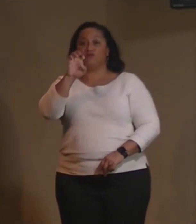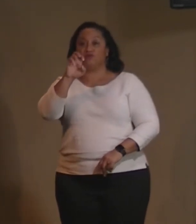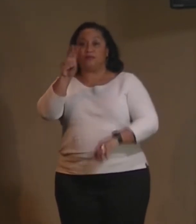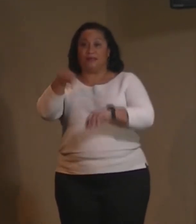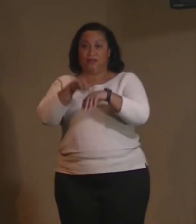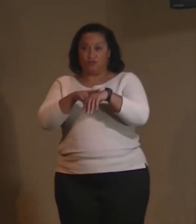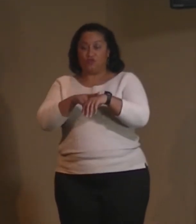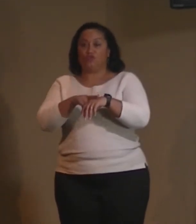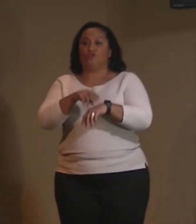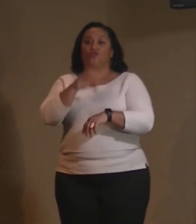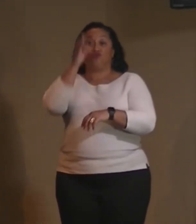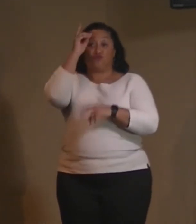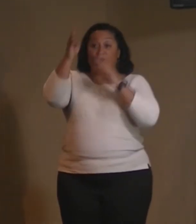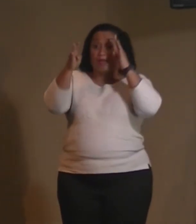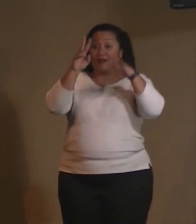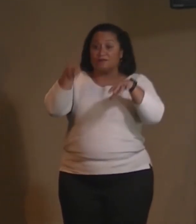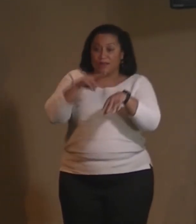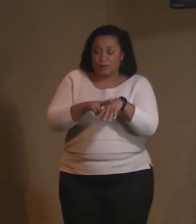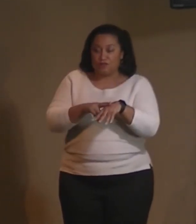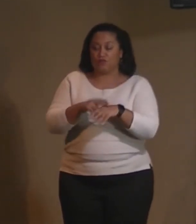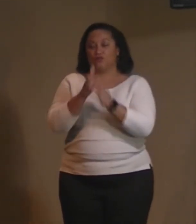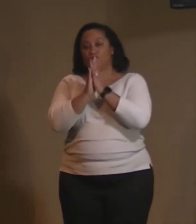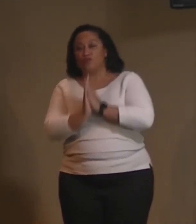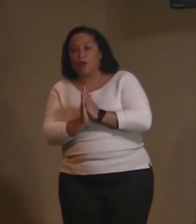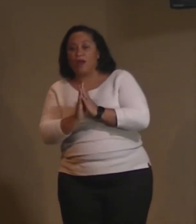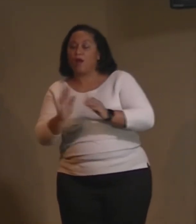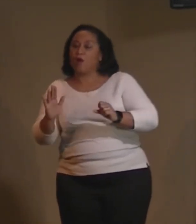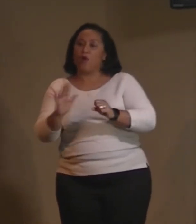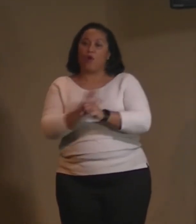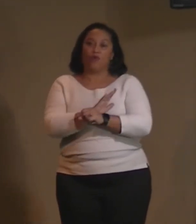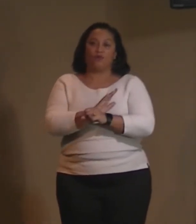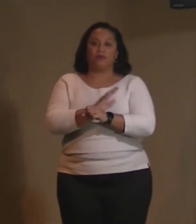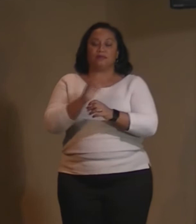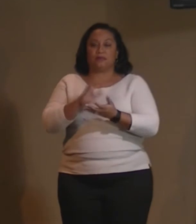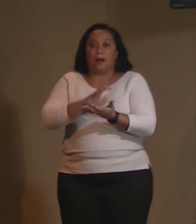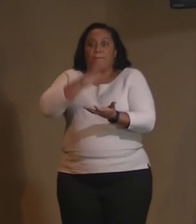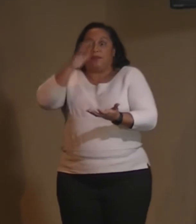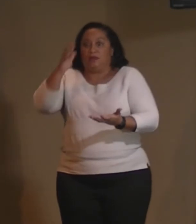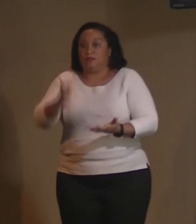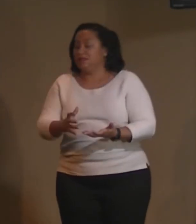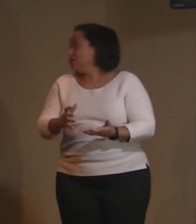prayer, wholeness, abundance, the reciprocal universe,